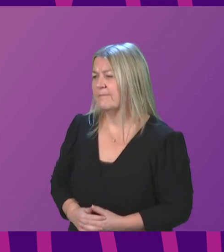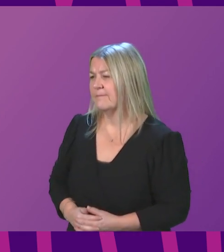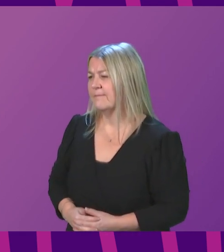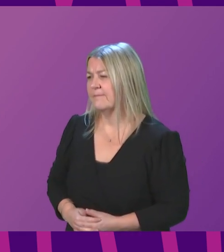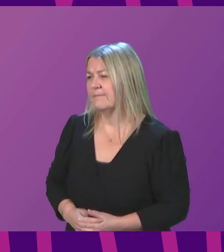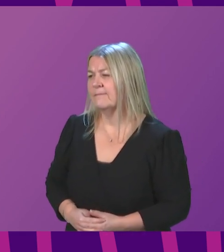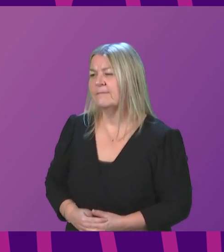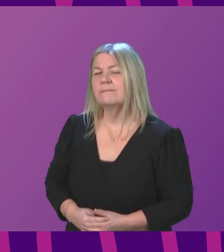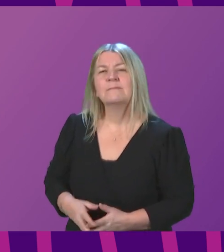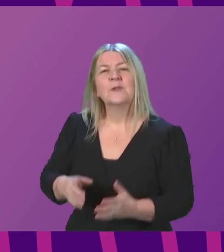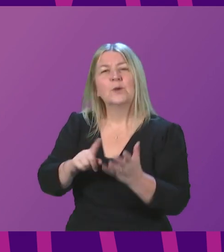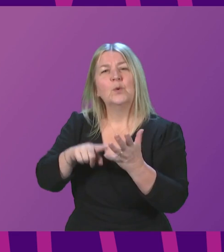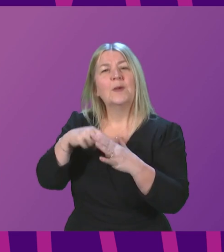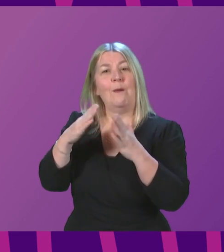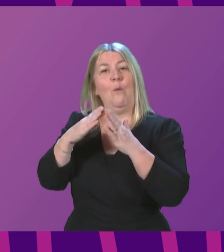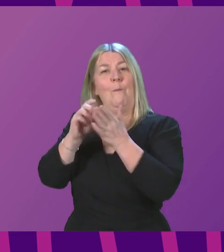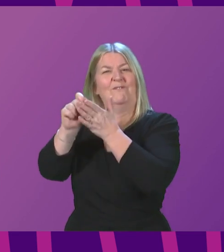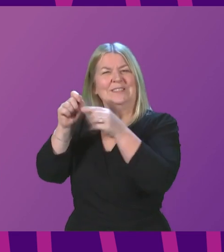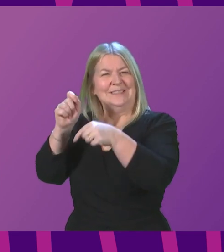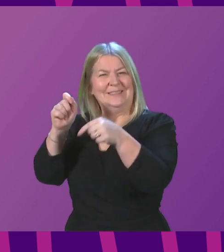to the UK Home Office vulnerable